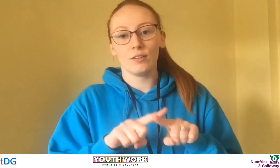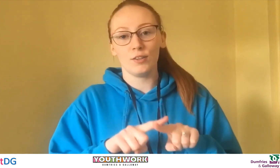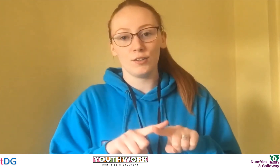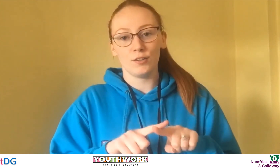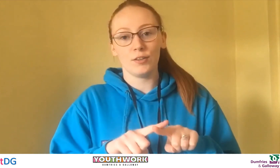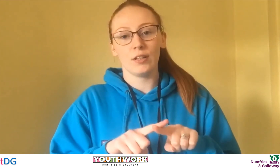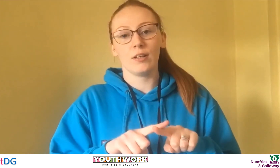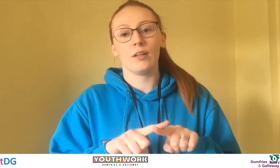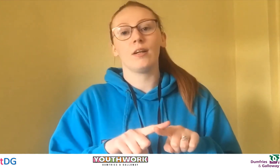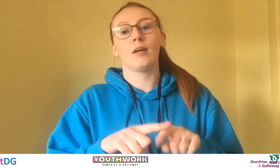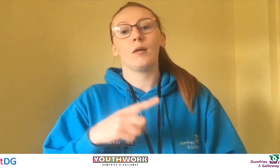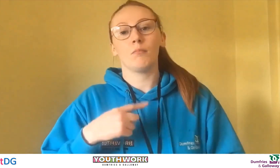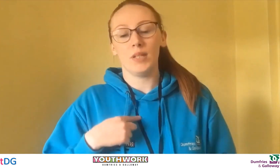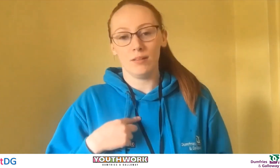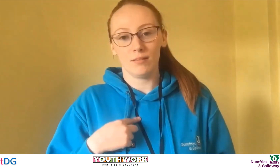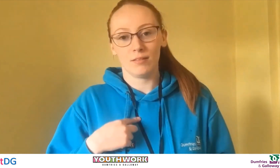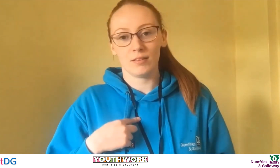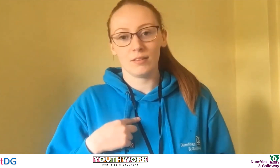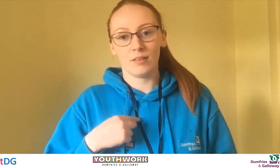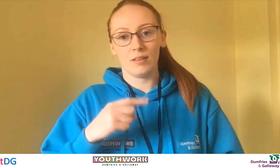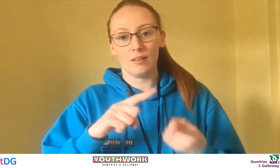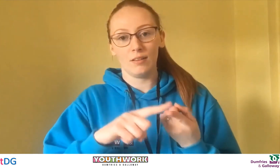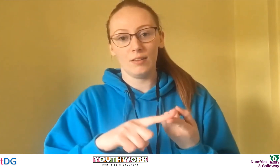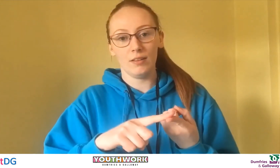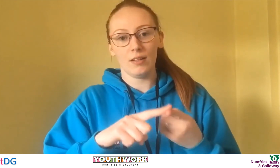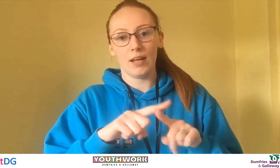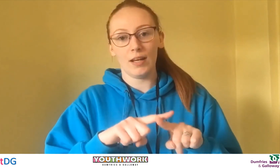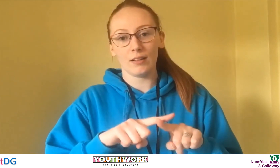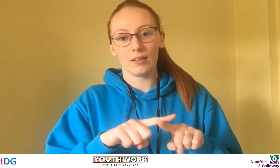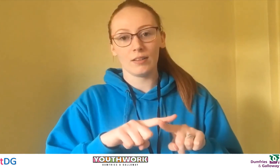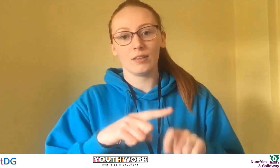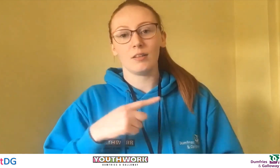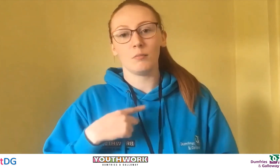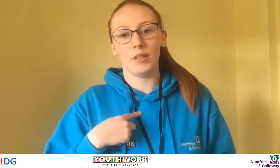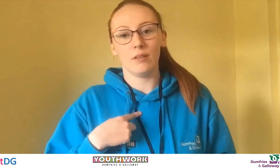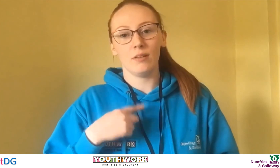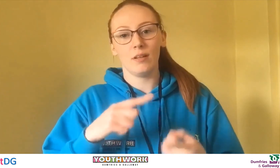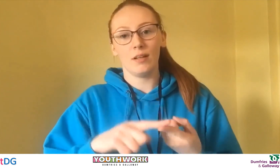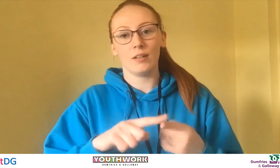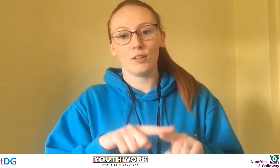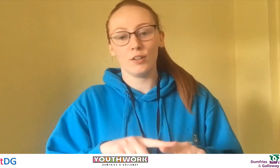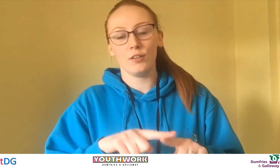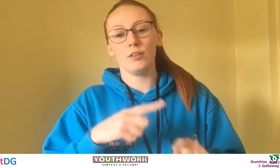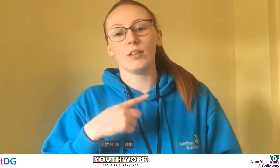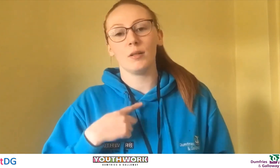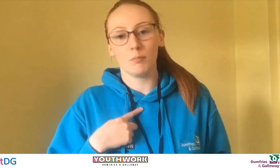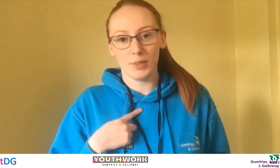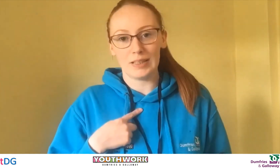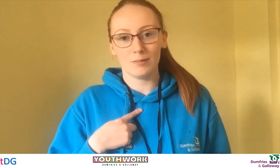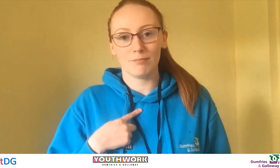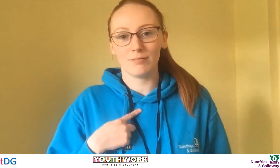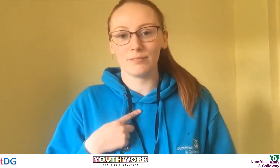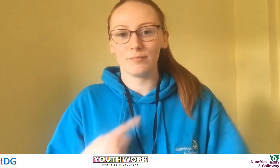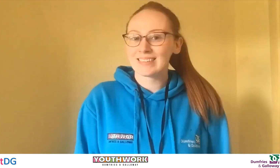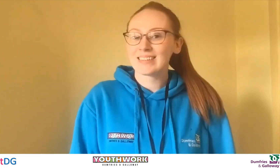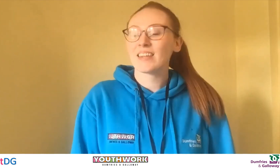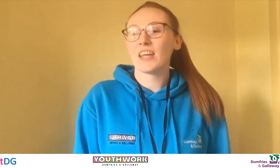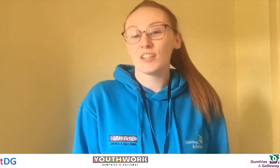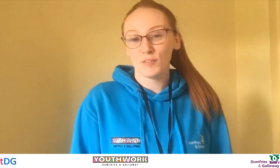me, BX me, excuse me. Thank you for